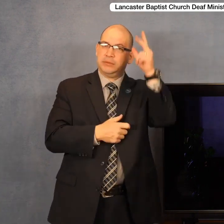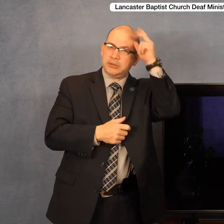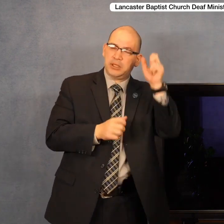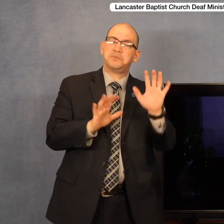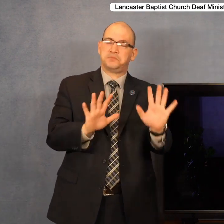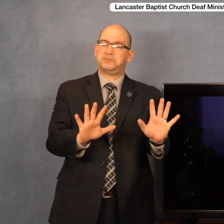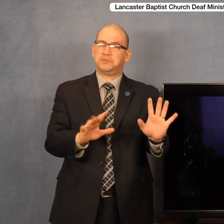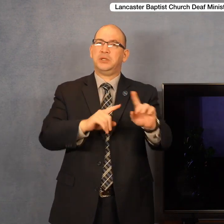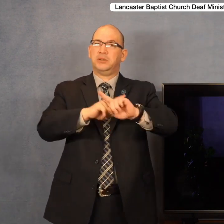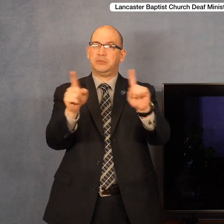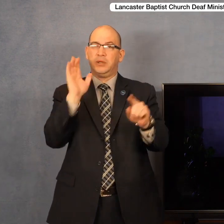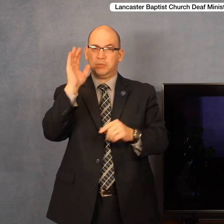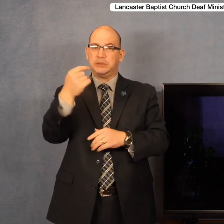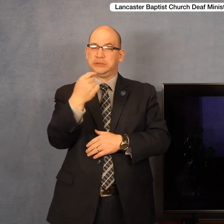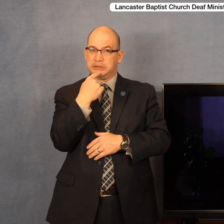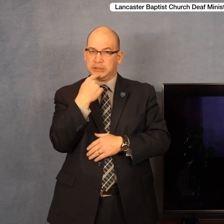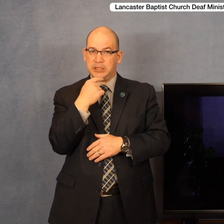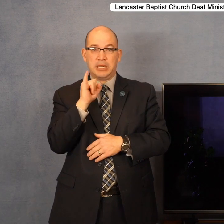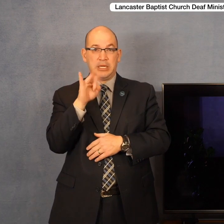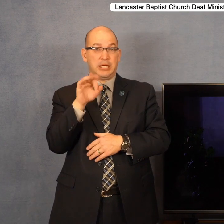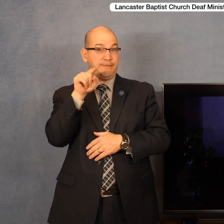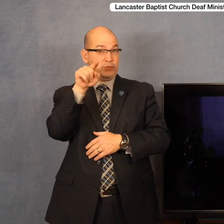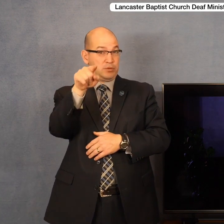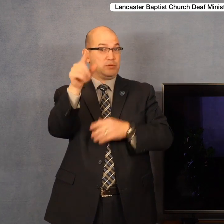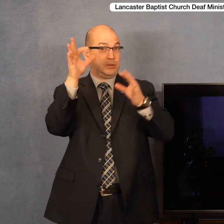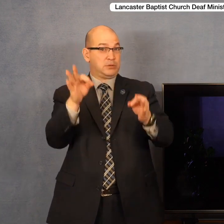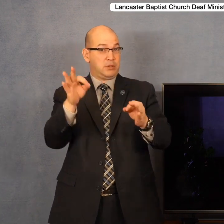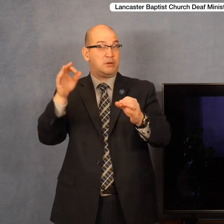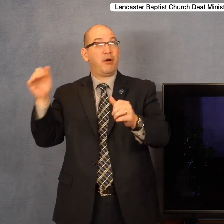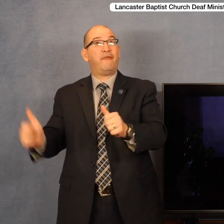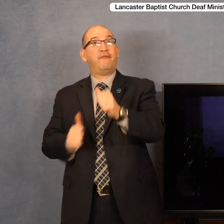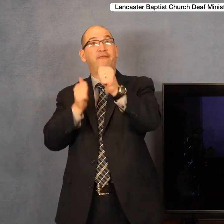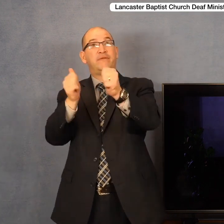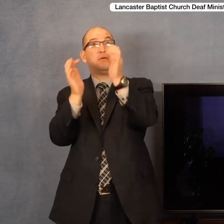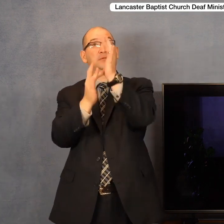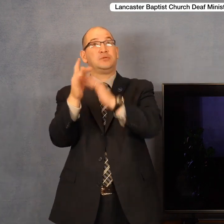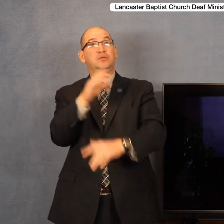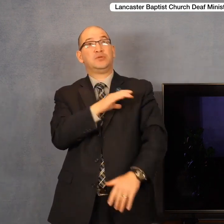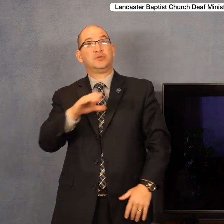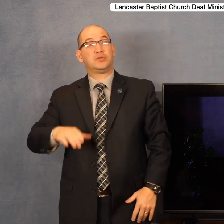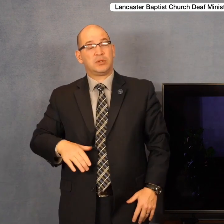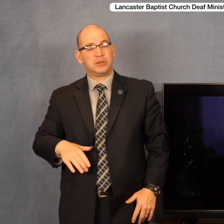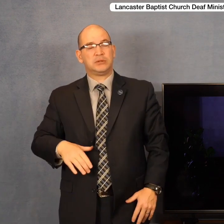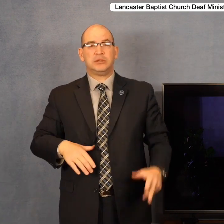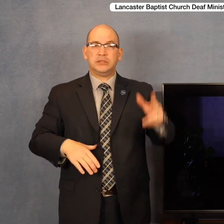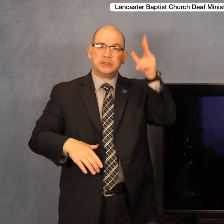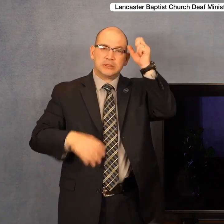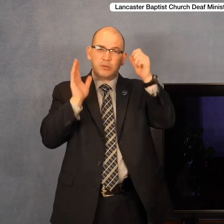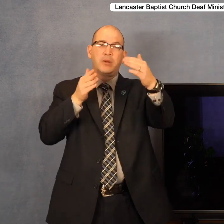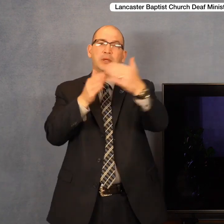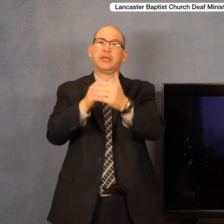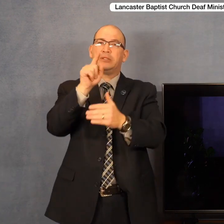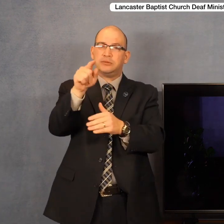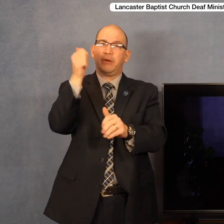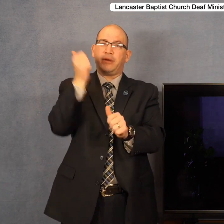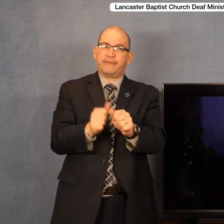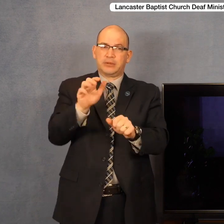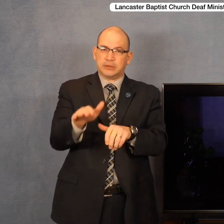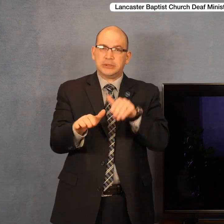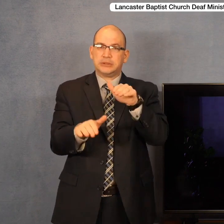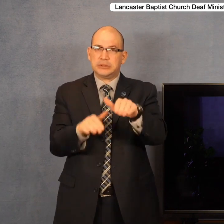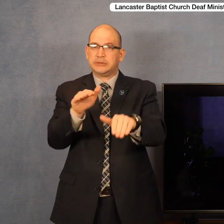But I will tell you that if you determine to live for God, Satan will fight you every single step of the way.